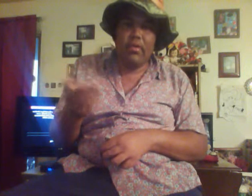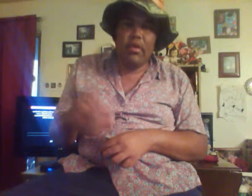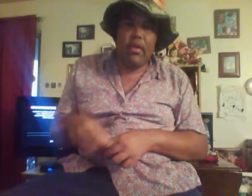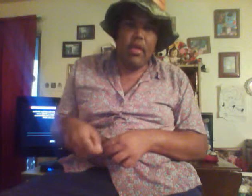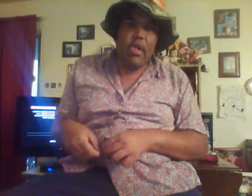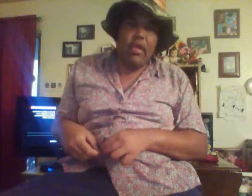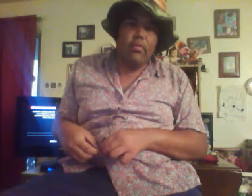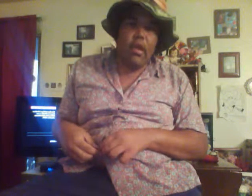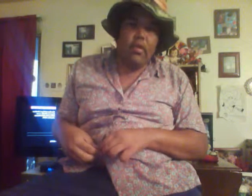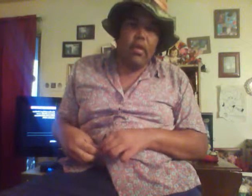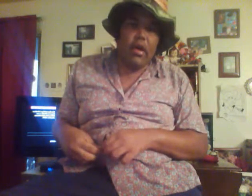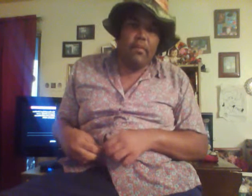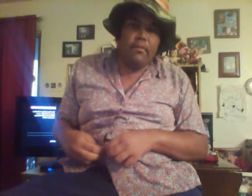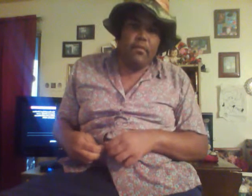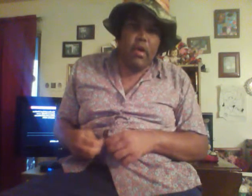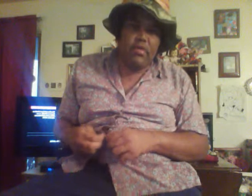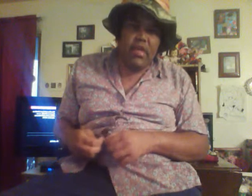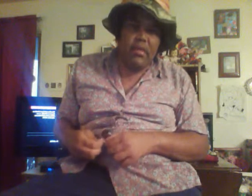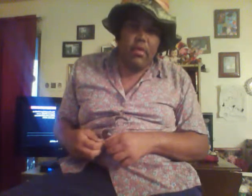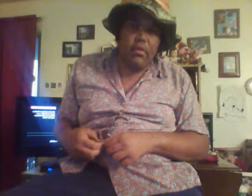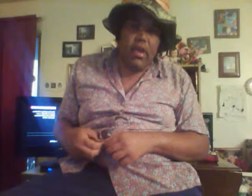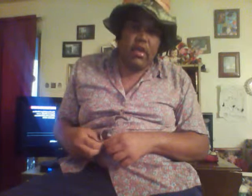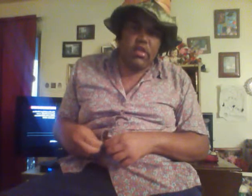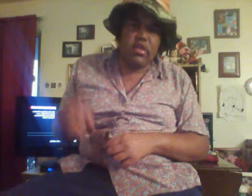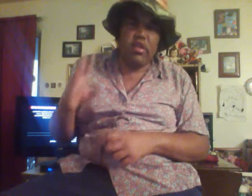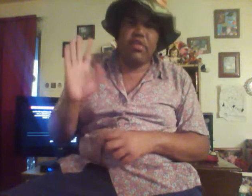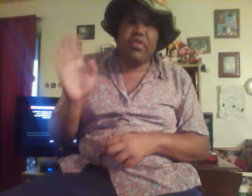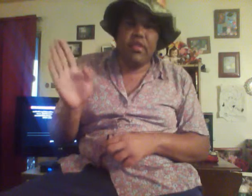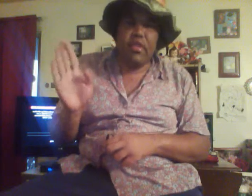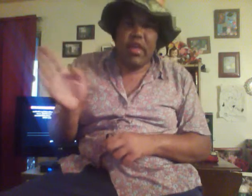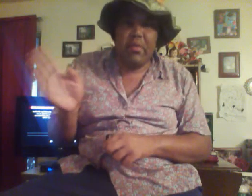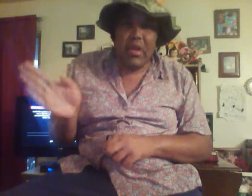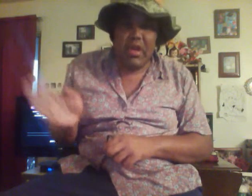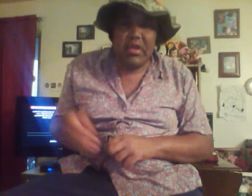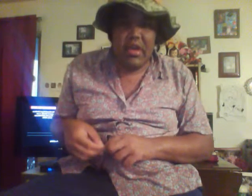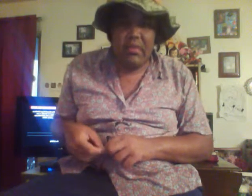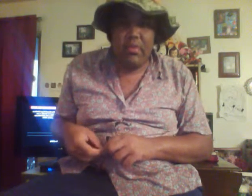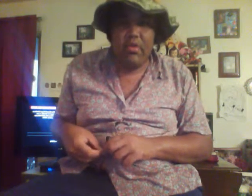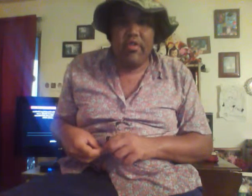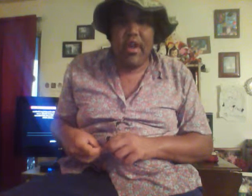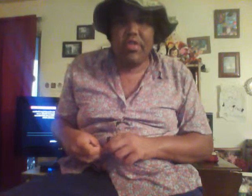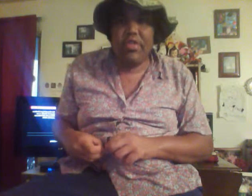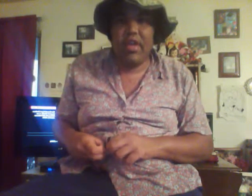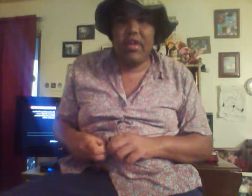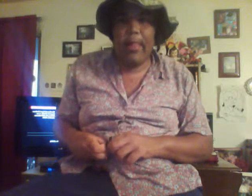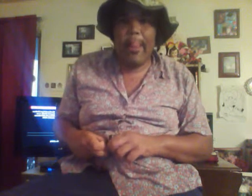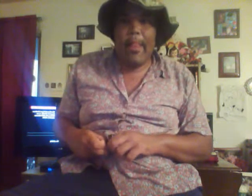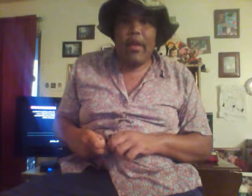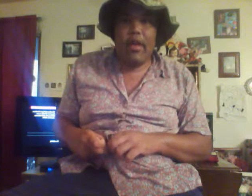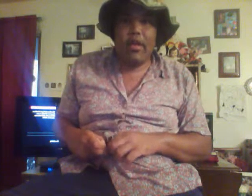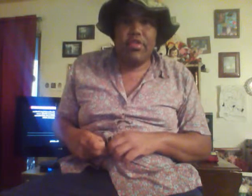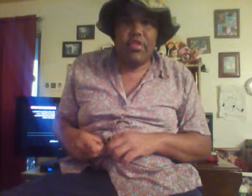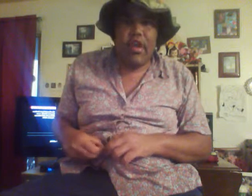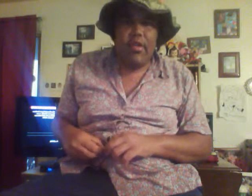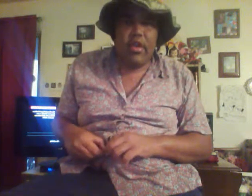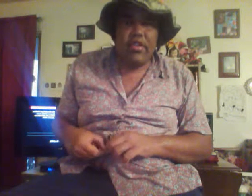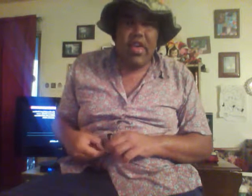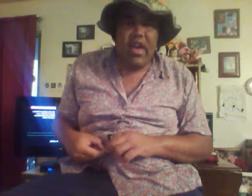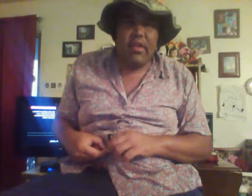he was... While, um... While they were away. Because in this series, they really did move by state. And this is all in his head.